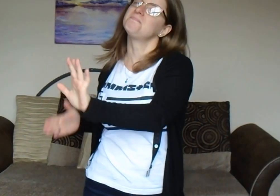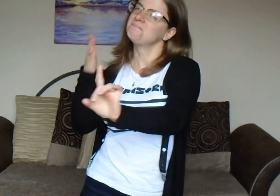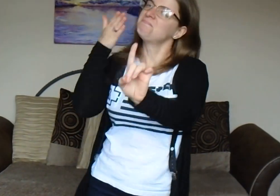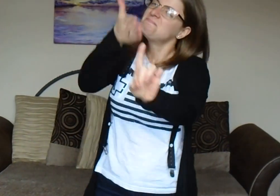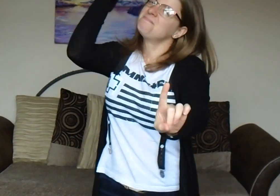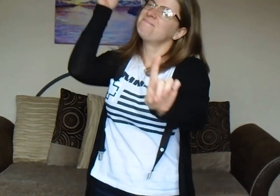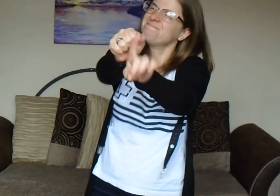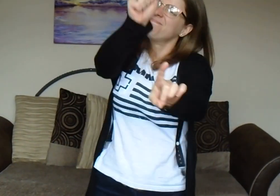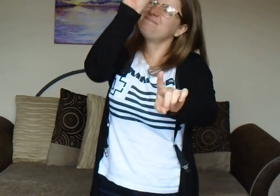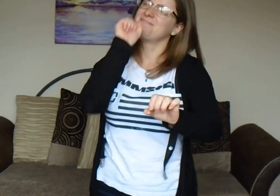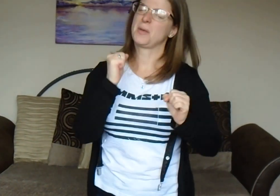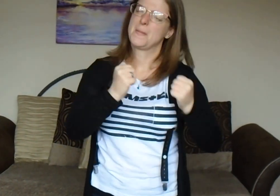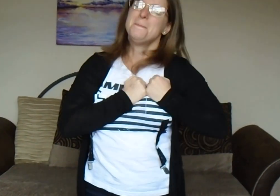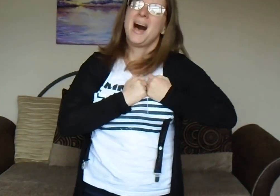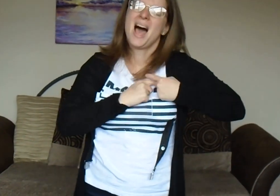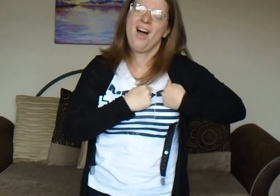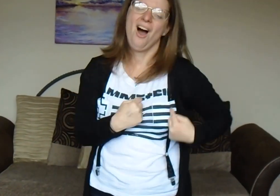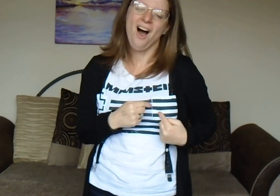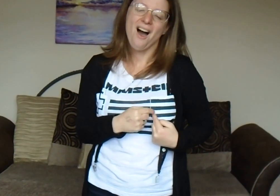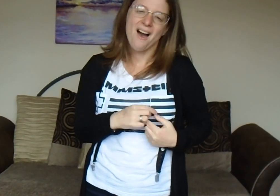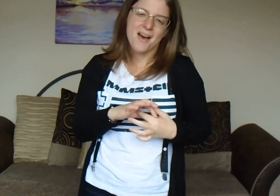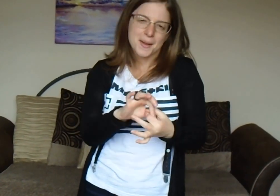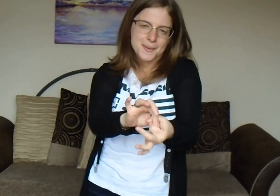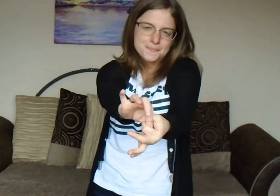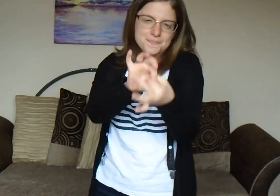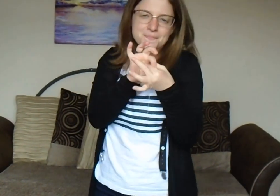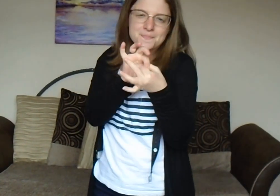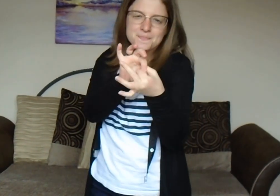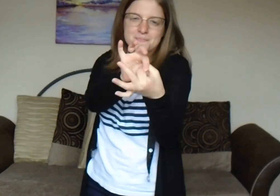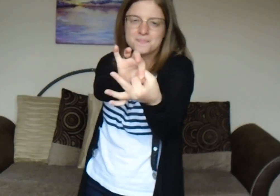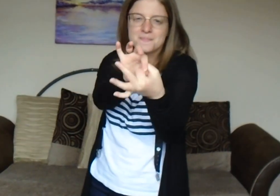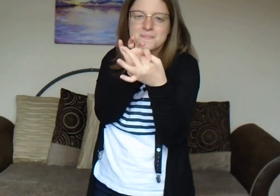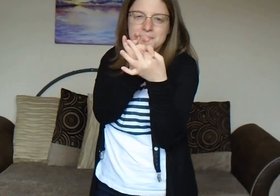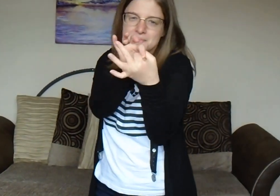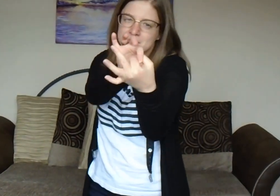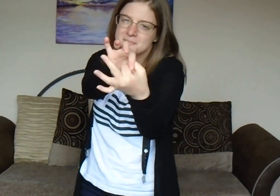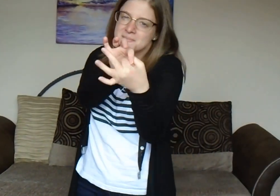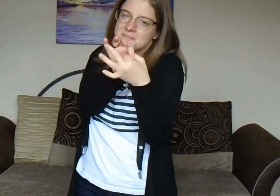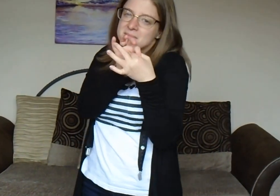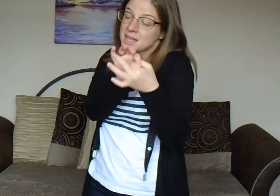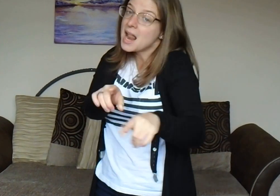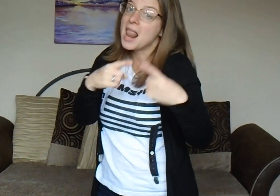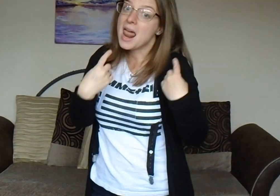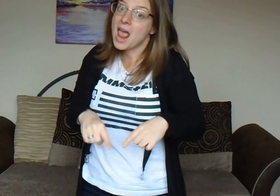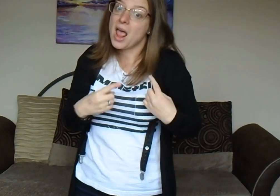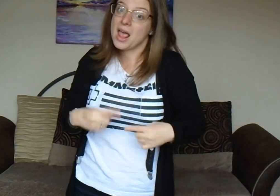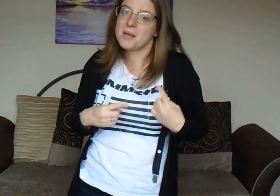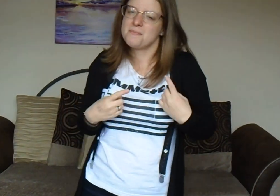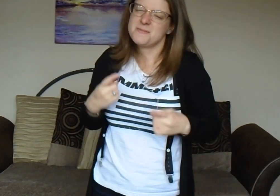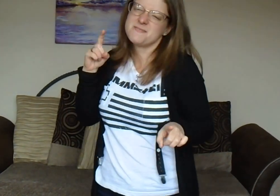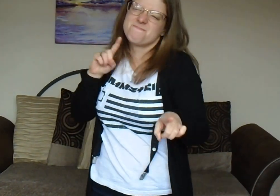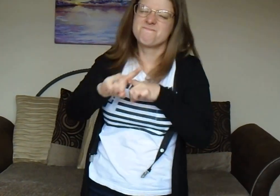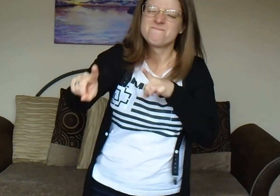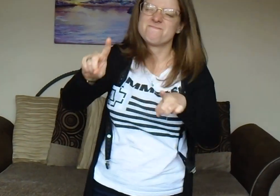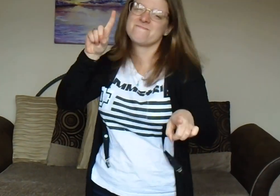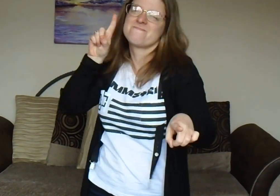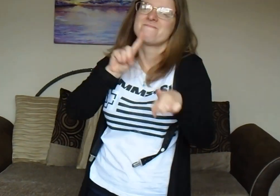And so long Let me work and find